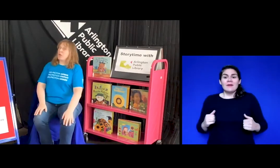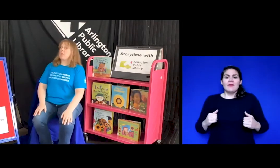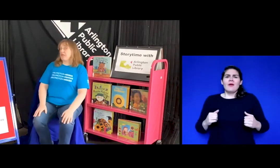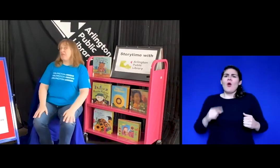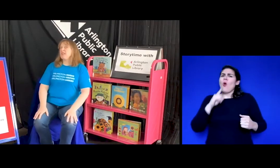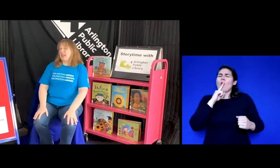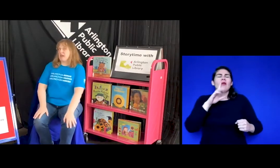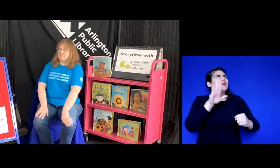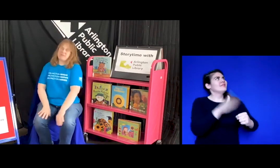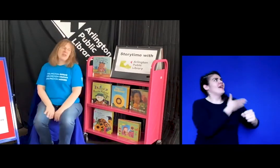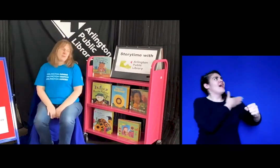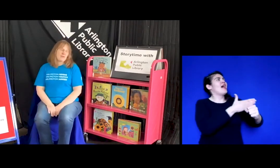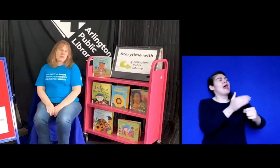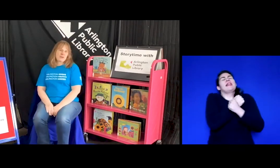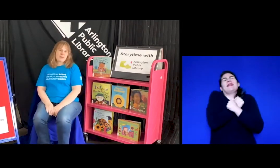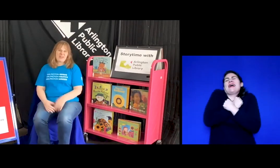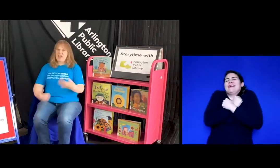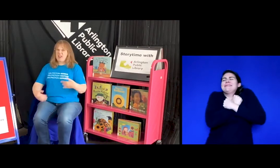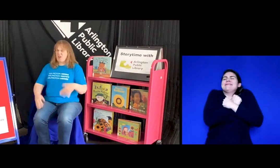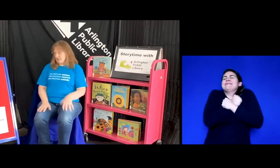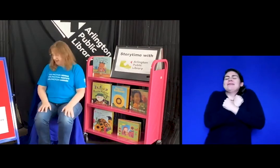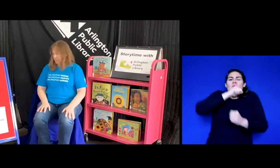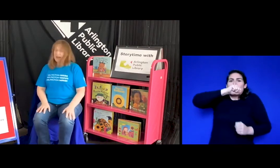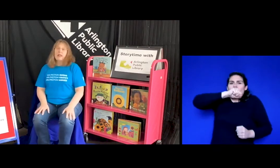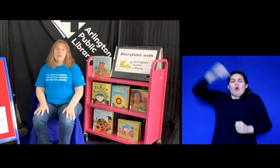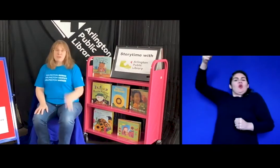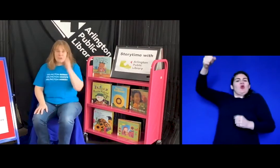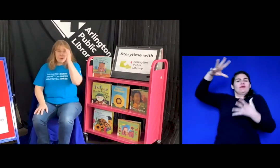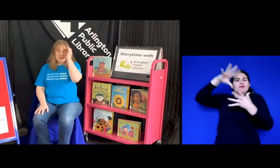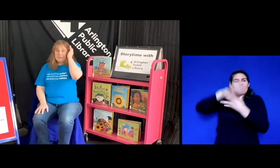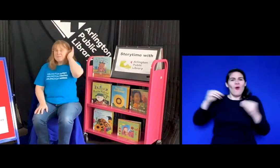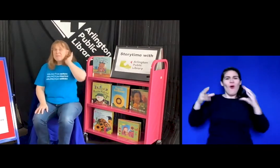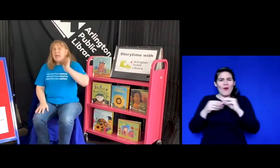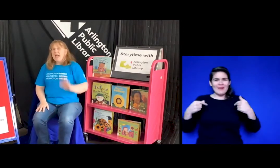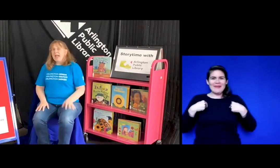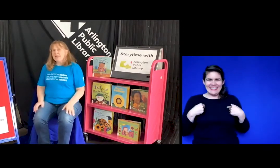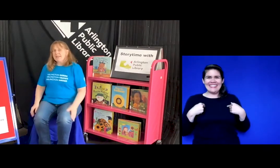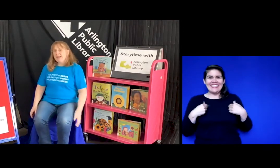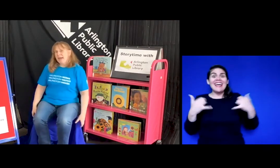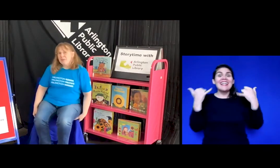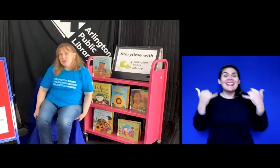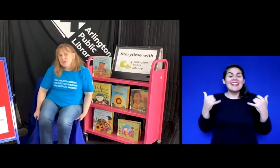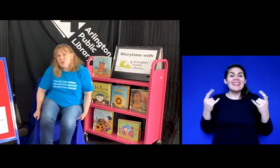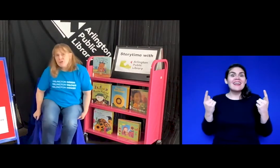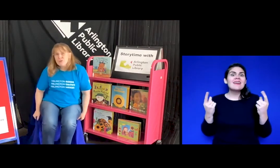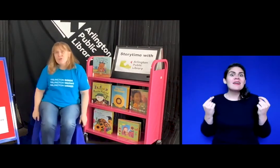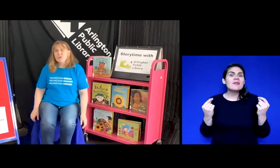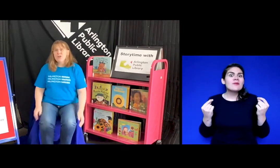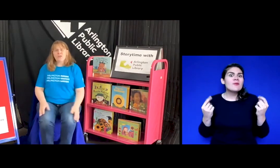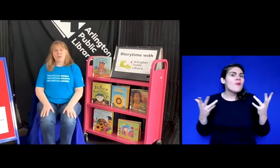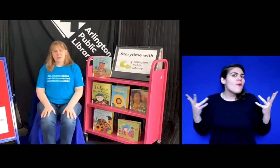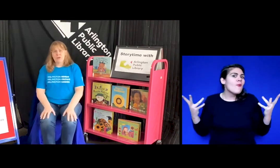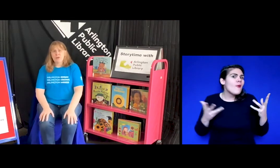always i really am in the mood for stories i kind of always am but i love stories and today i'm going to do some stories with you